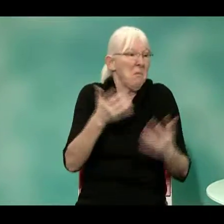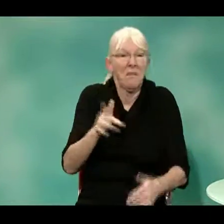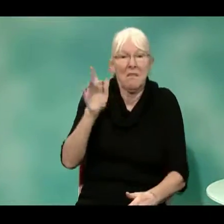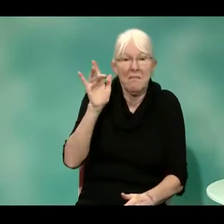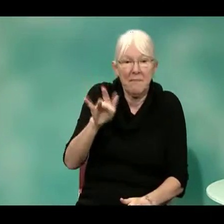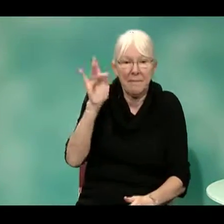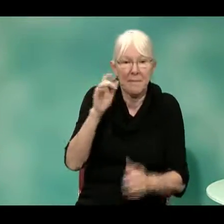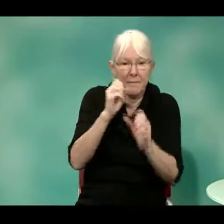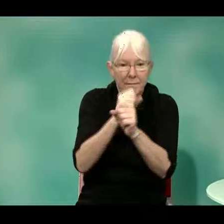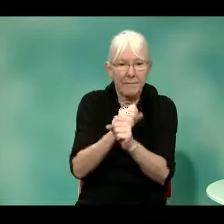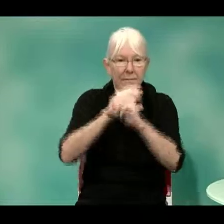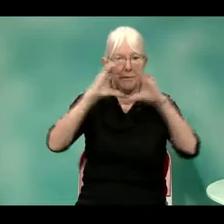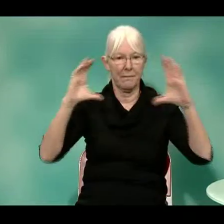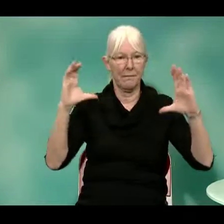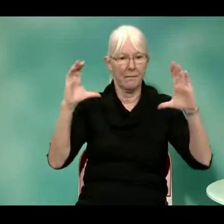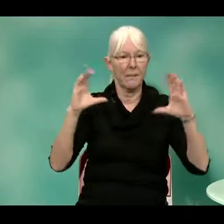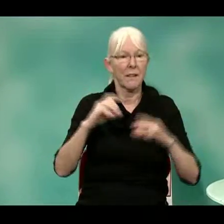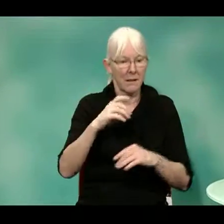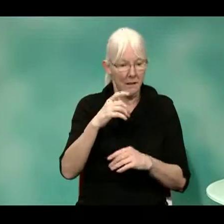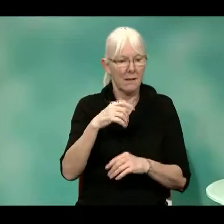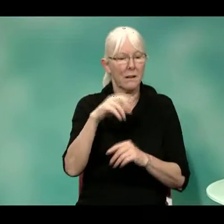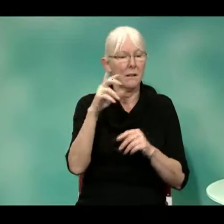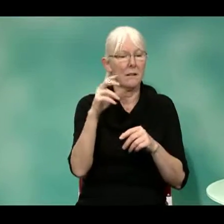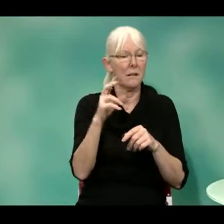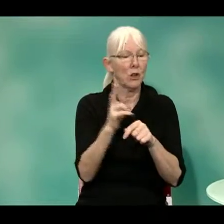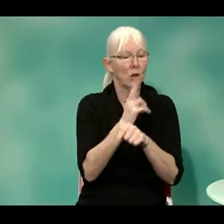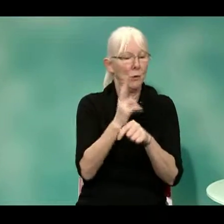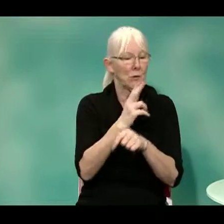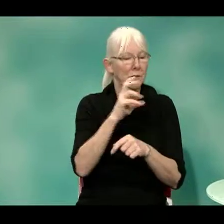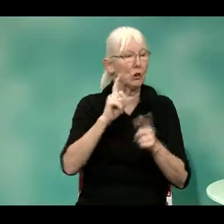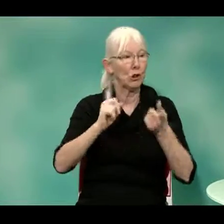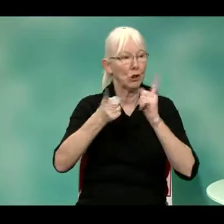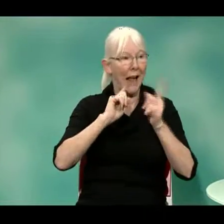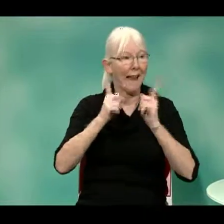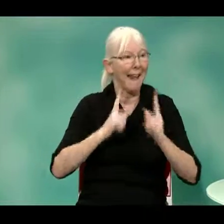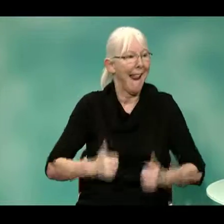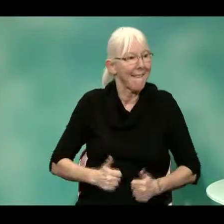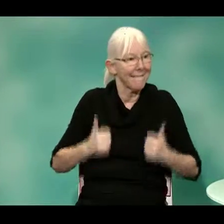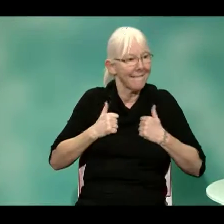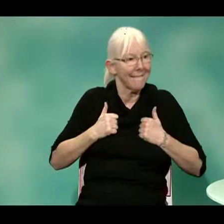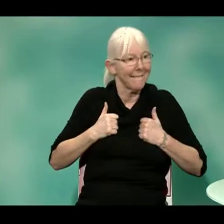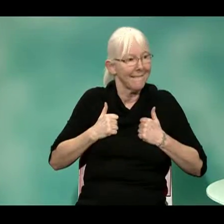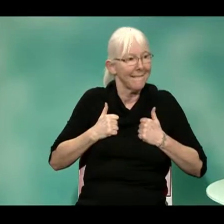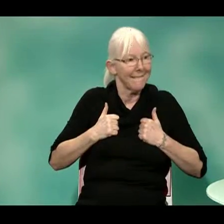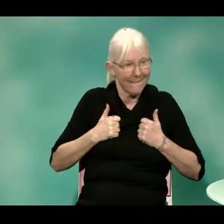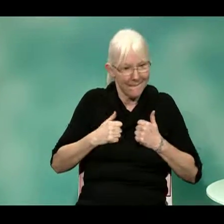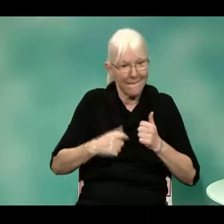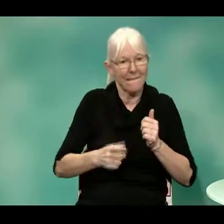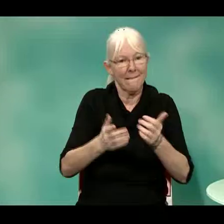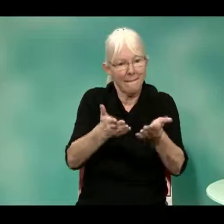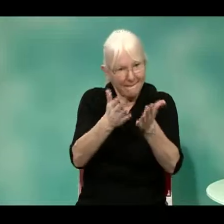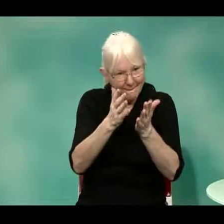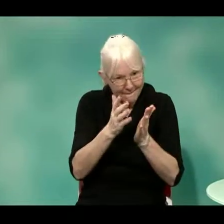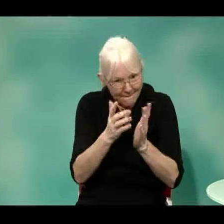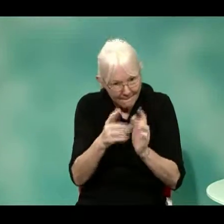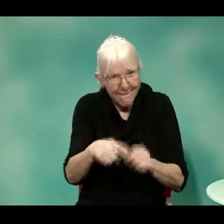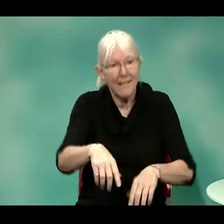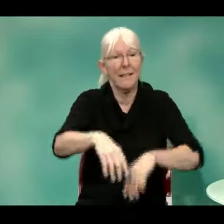mine is Rogers, say. And I'll, I click on the Rogers symbol. And I can chat live with the